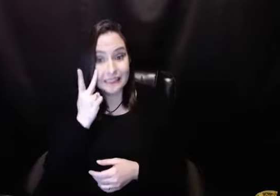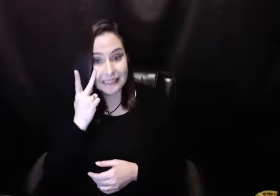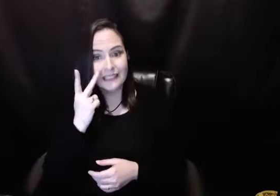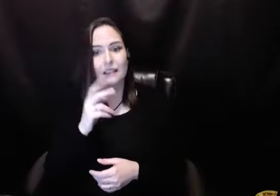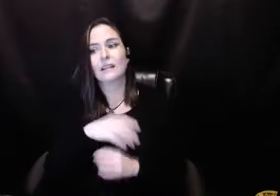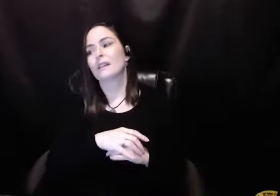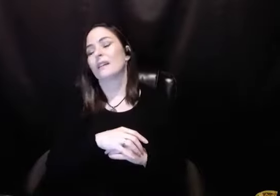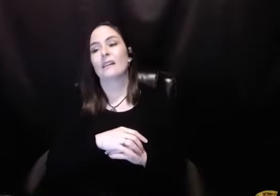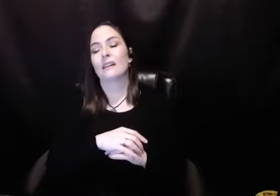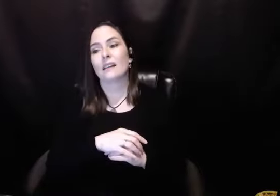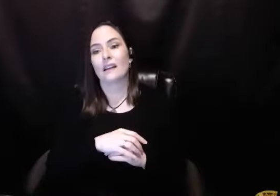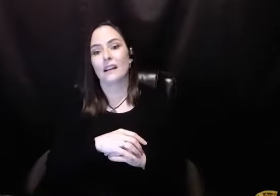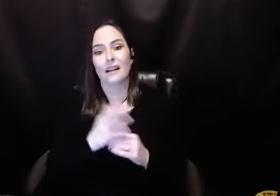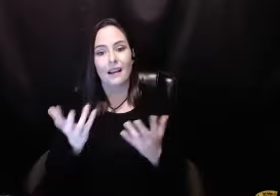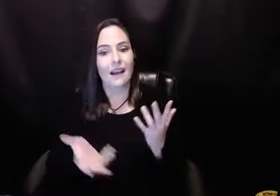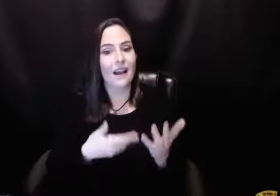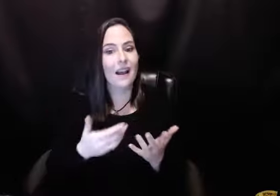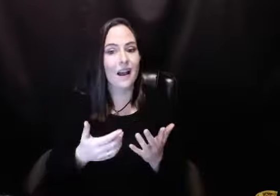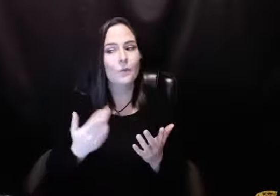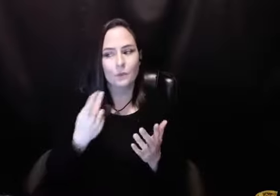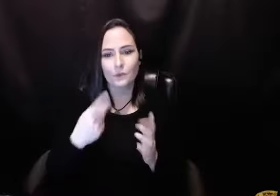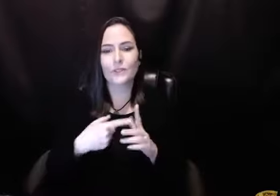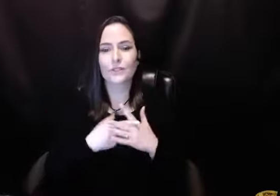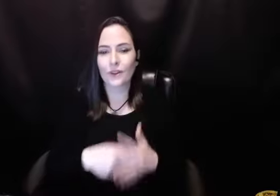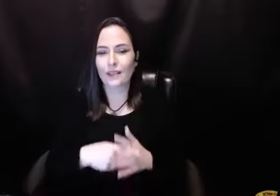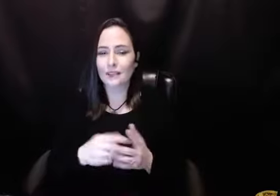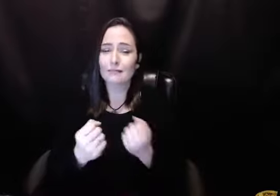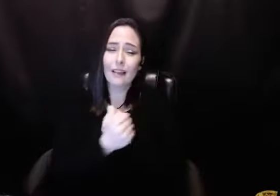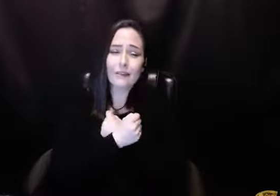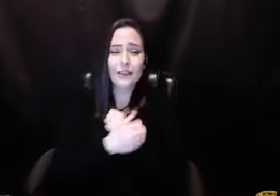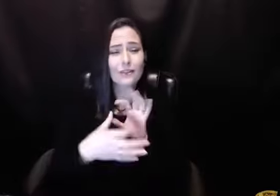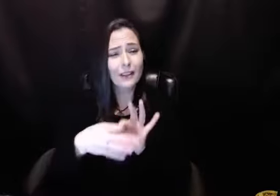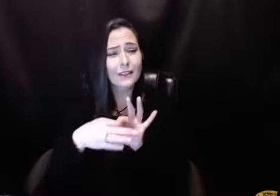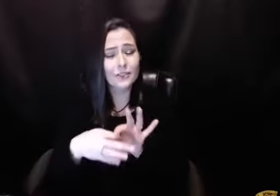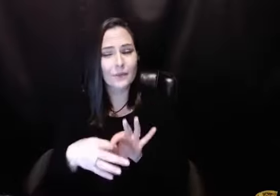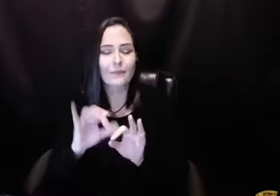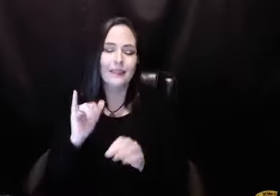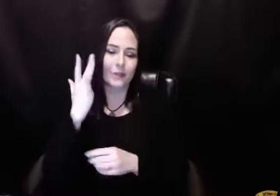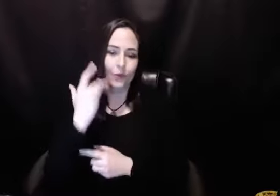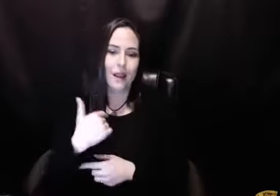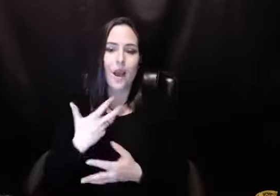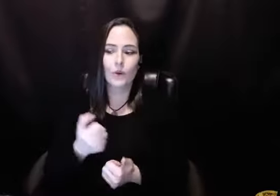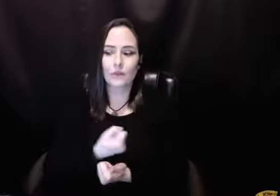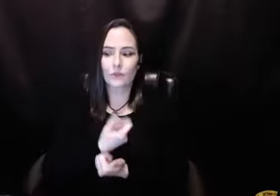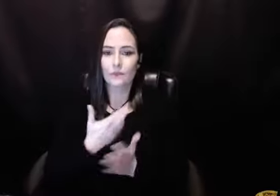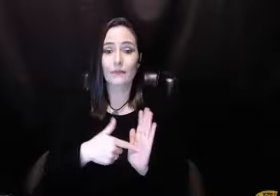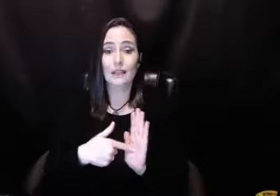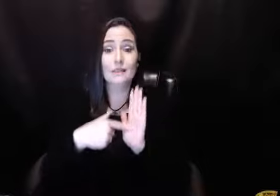asked. And in mere pro was going to see them. But somebody that I was developing this loving relationship with.